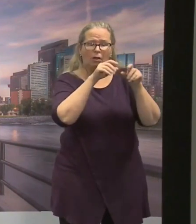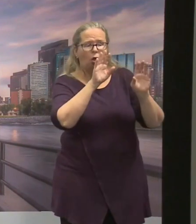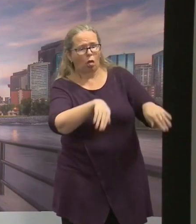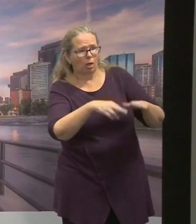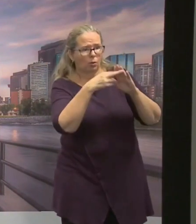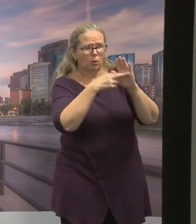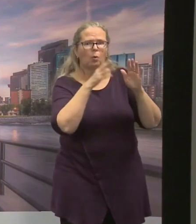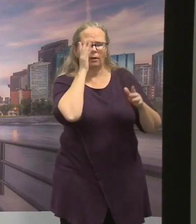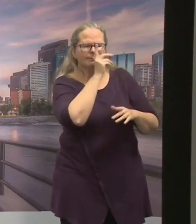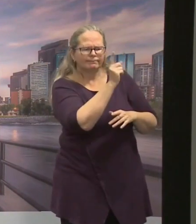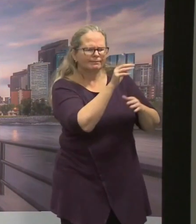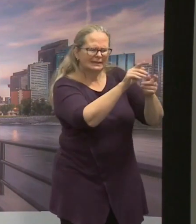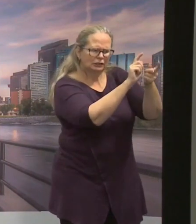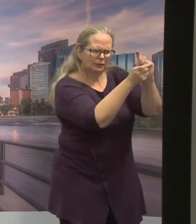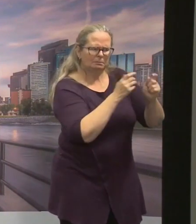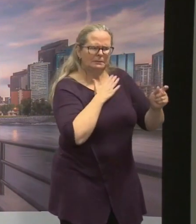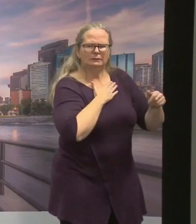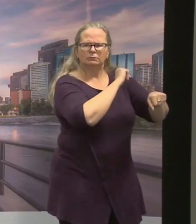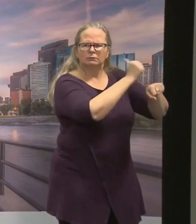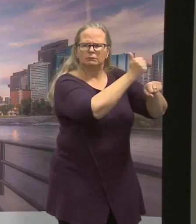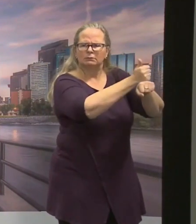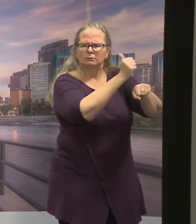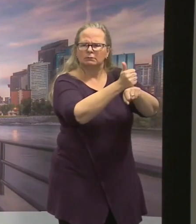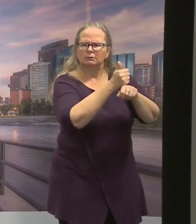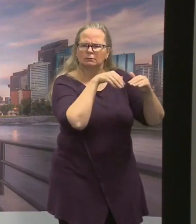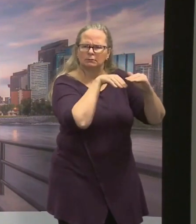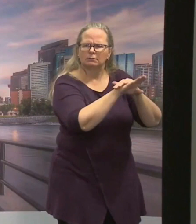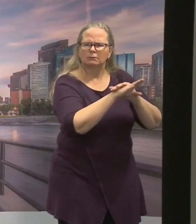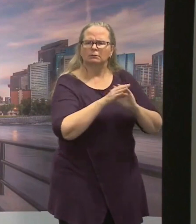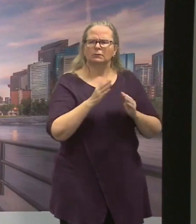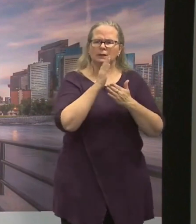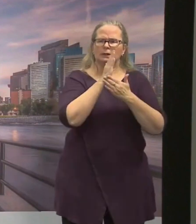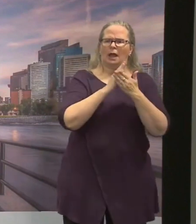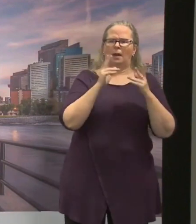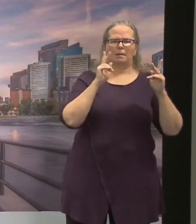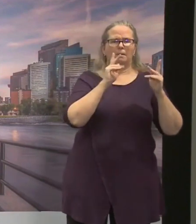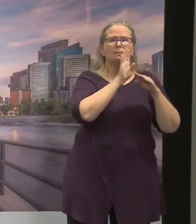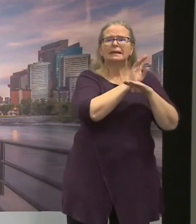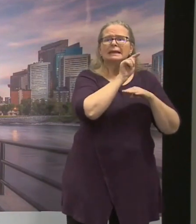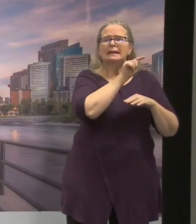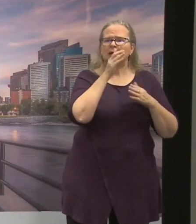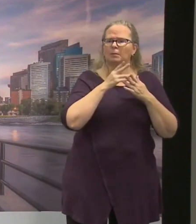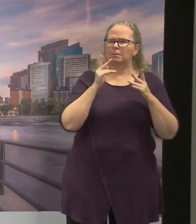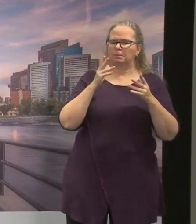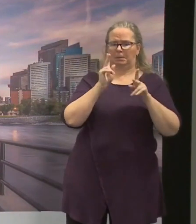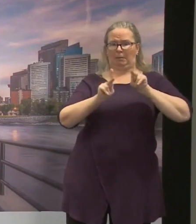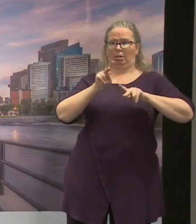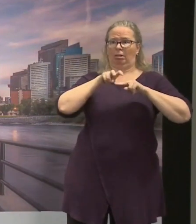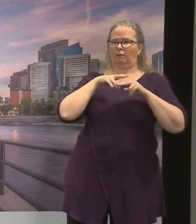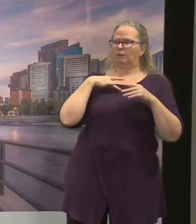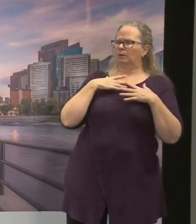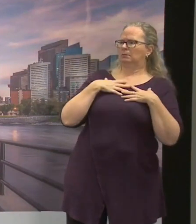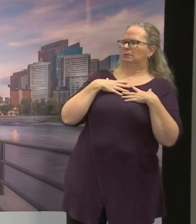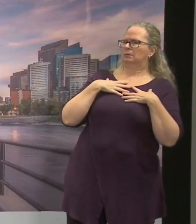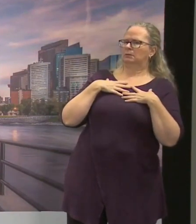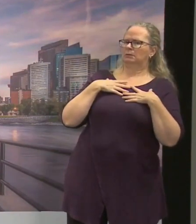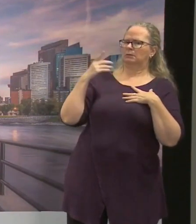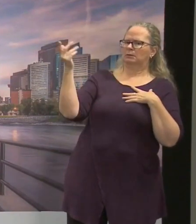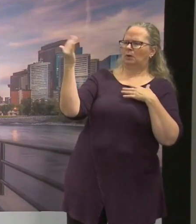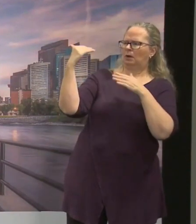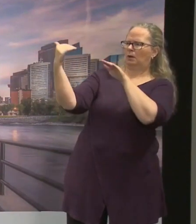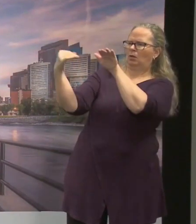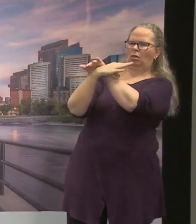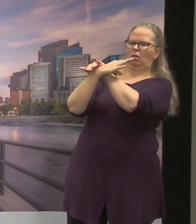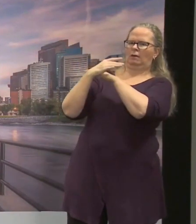view that as something more than it is. It's there to help Calgary comply, and it's there to make sure that we can keep those businesses